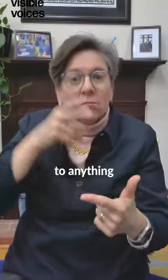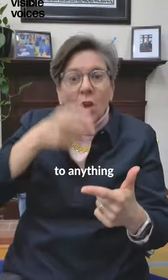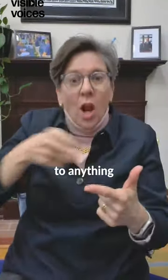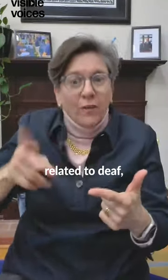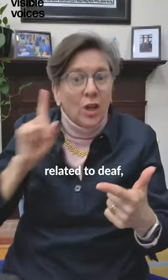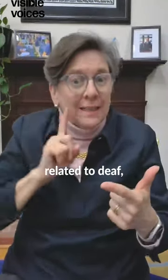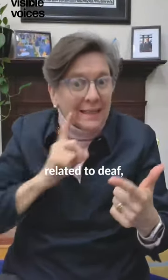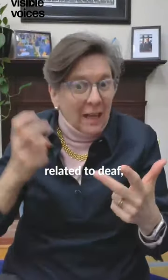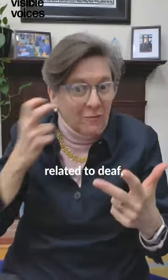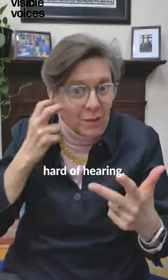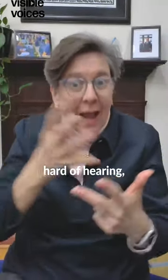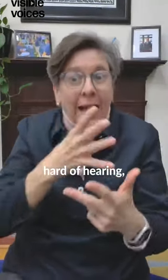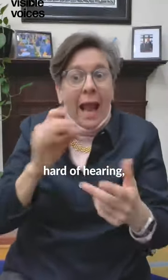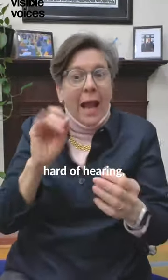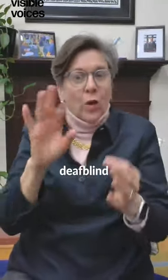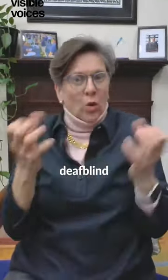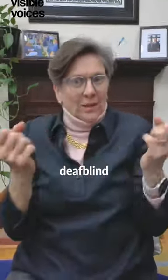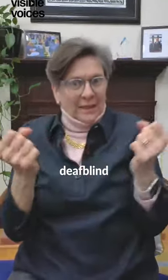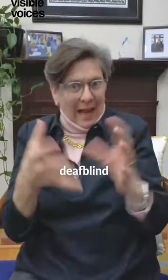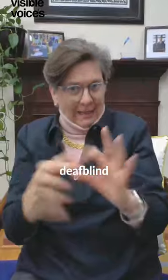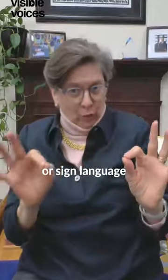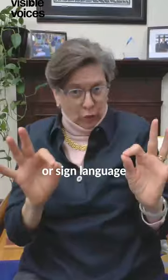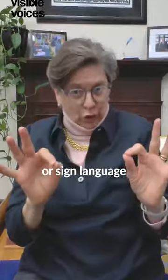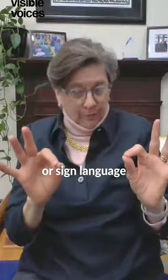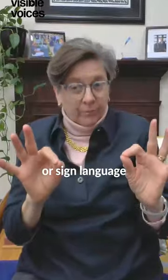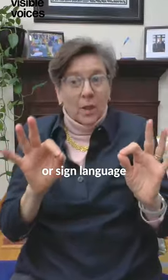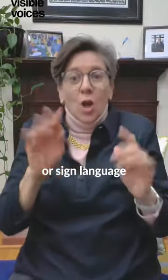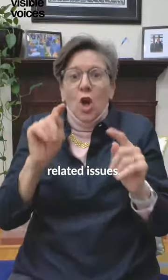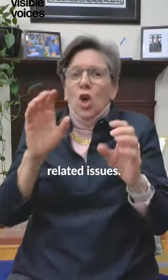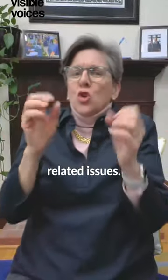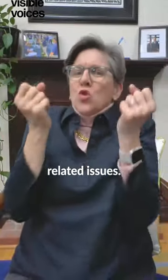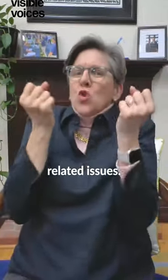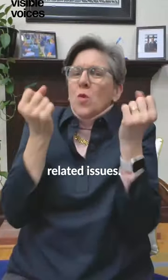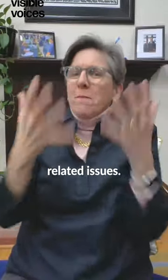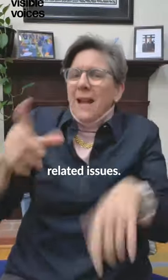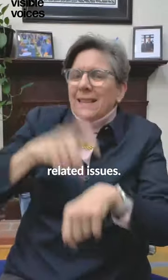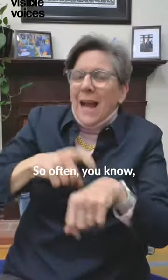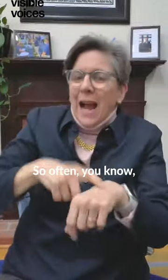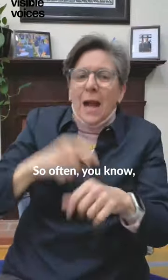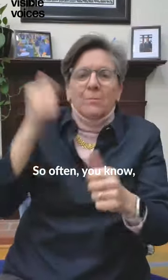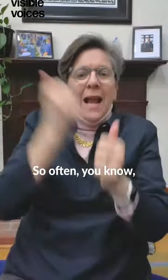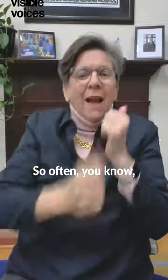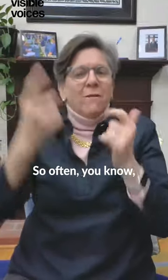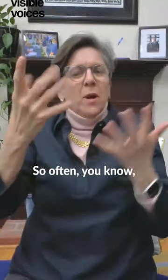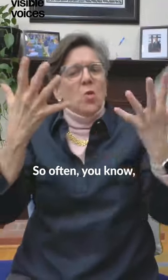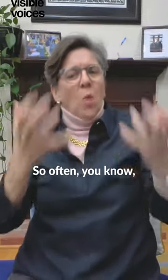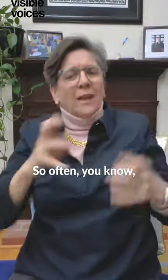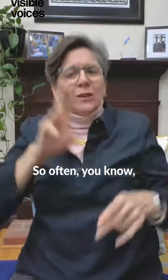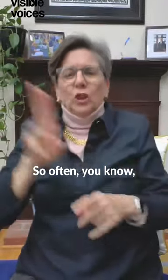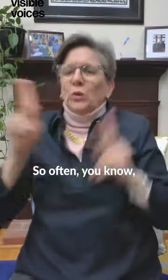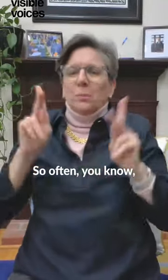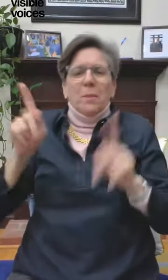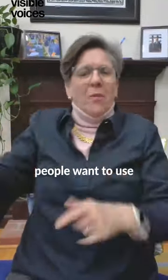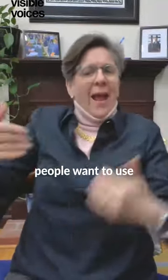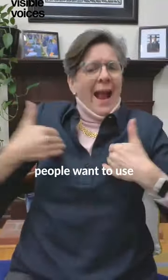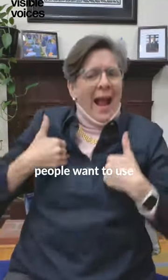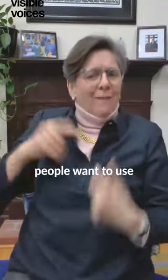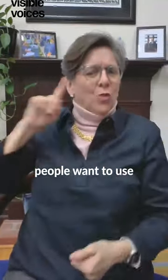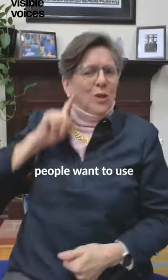anything related to deaf, hard of hearing, deafblind, or sign language related issues. So often, you know, people want to use